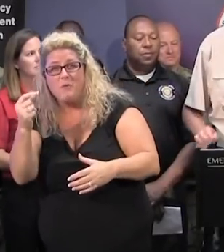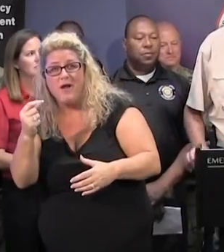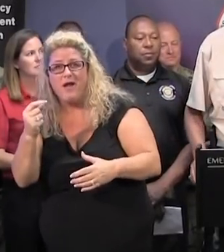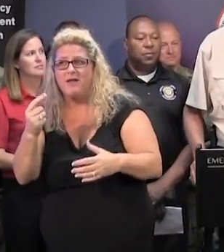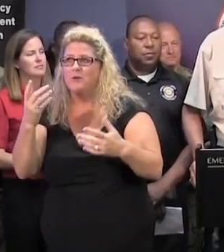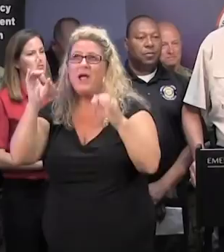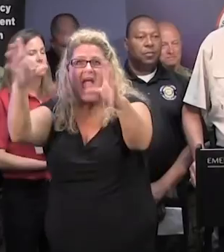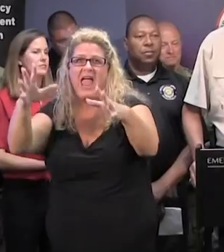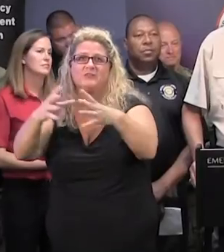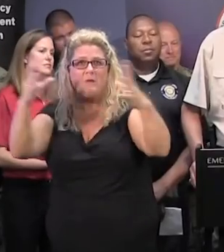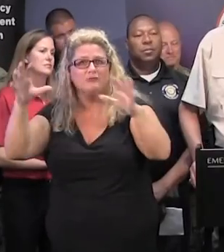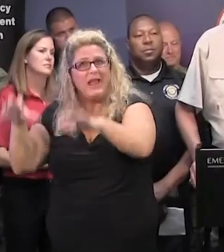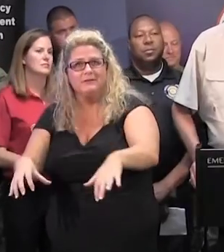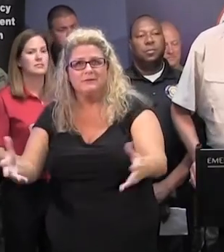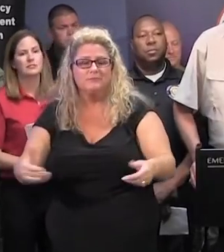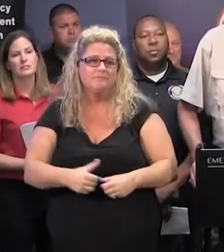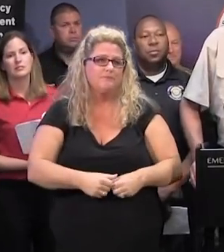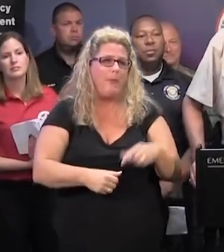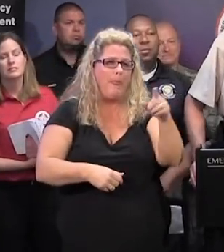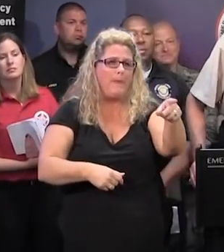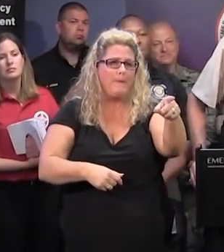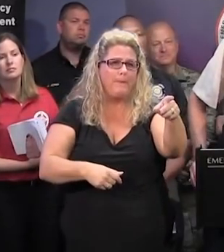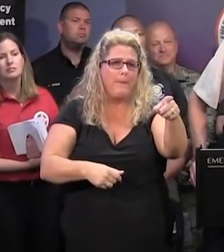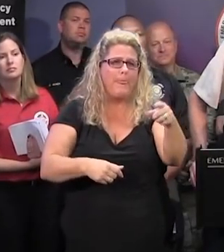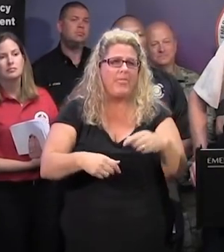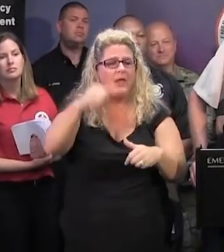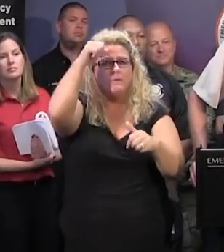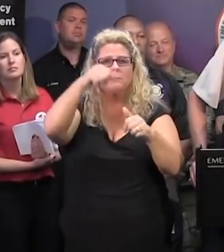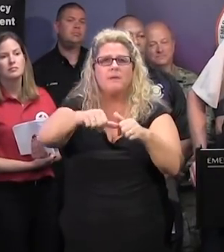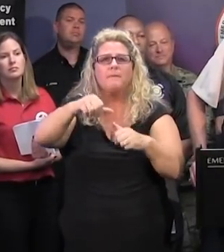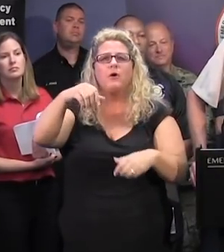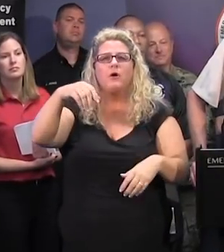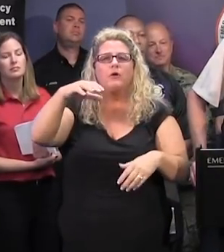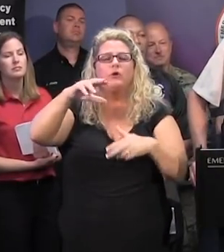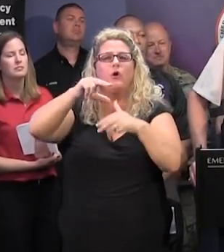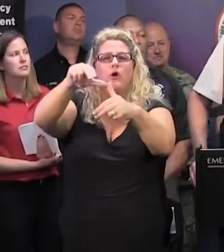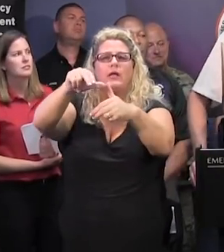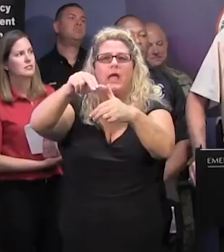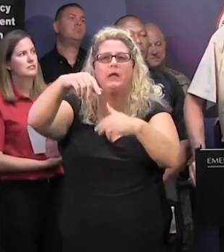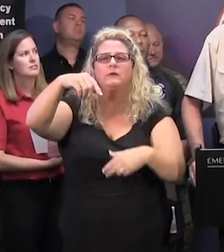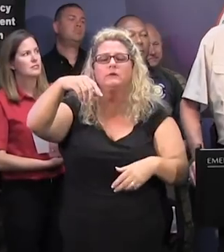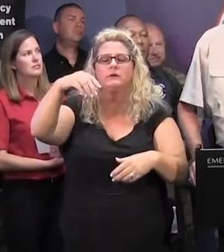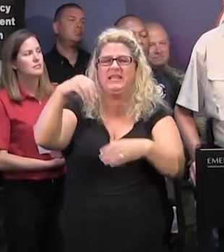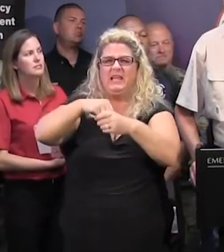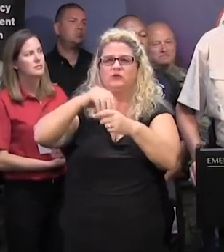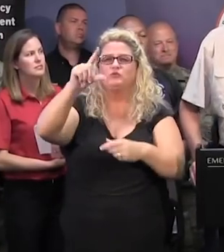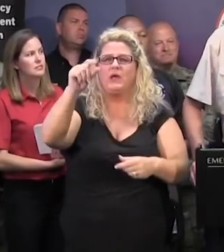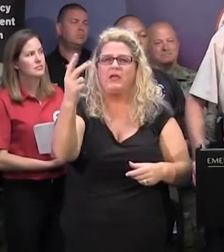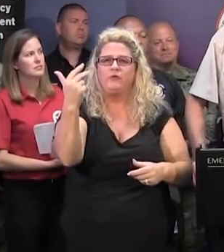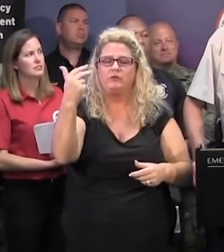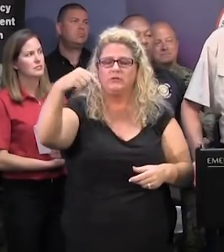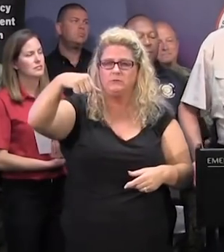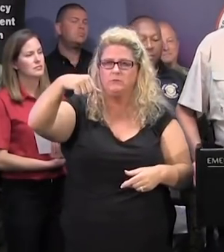tragic event. How might this compare to the fire hose that came at us with Hurricane Joaquin back in 2015? Well, when Joaquin came